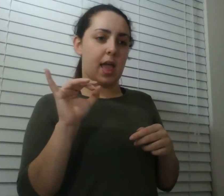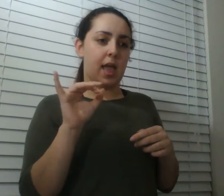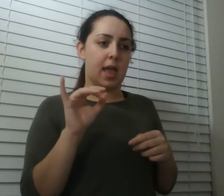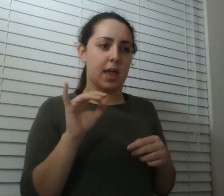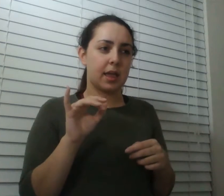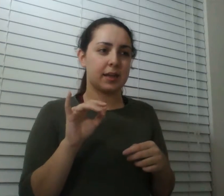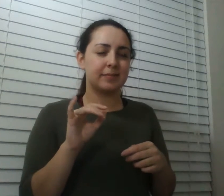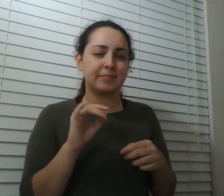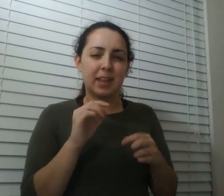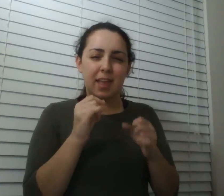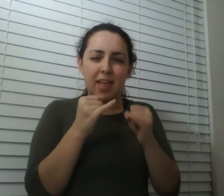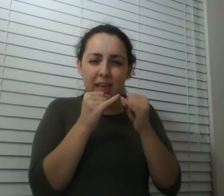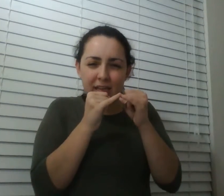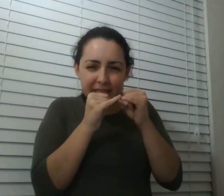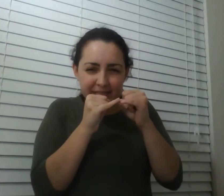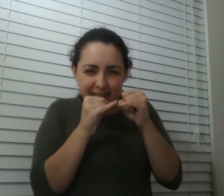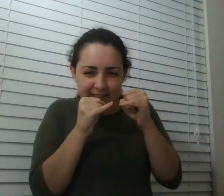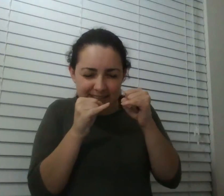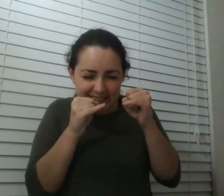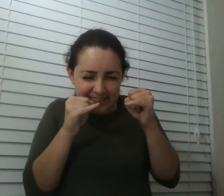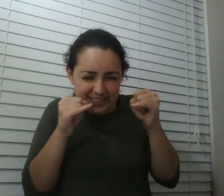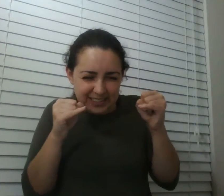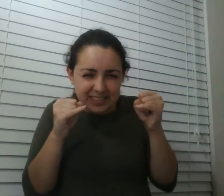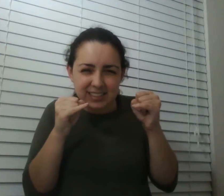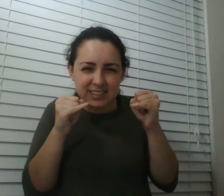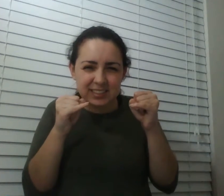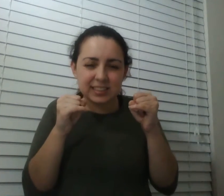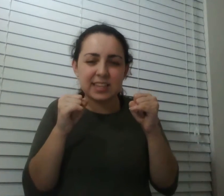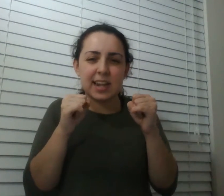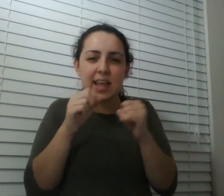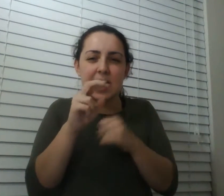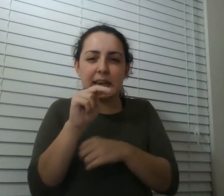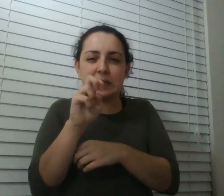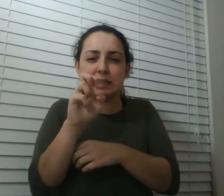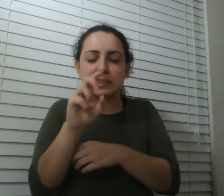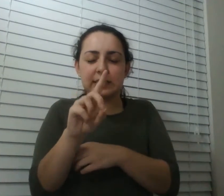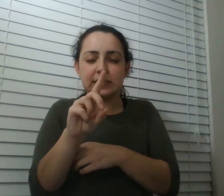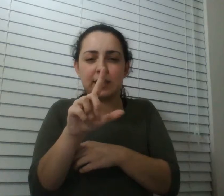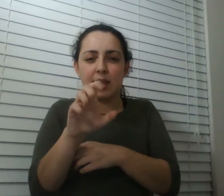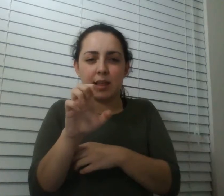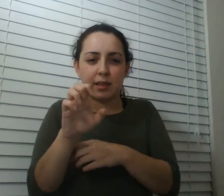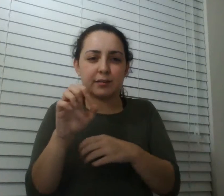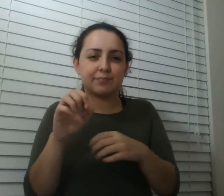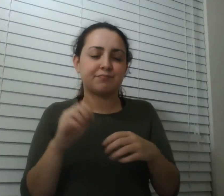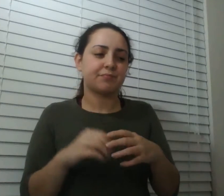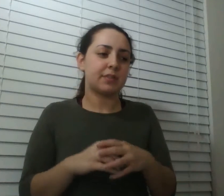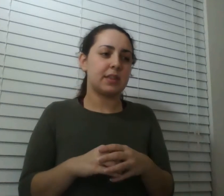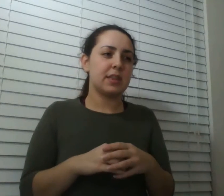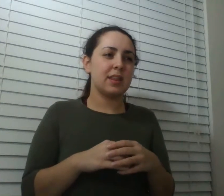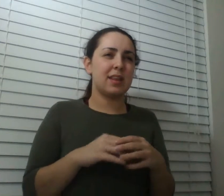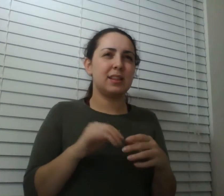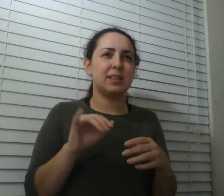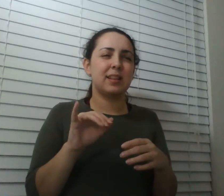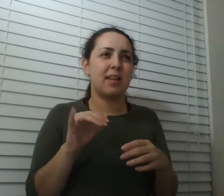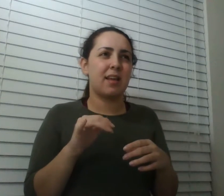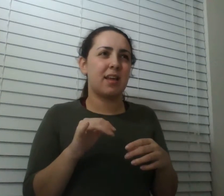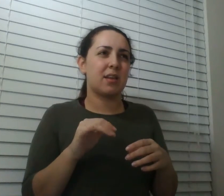injecting a little bit of water it had this kind of crystalline feeling it wasn't an immediate pain this was a